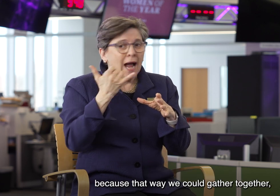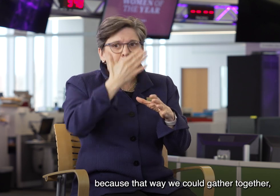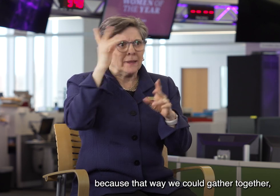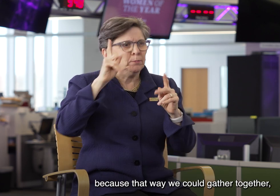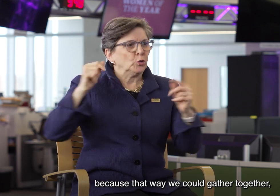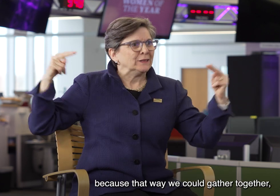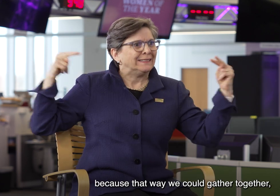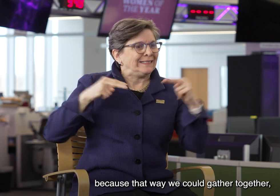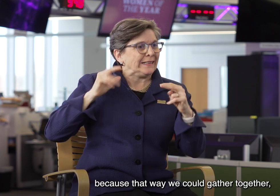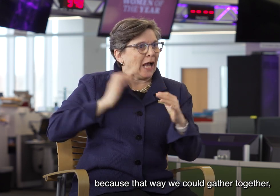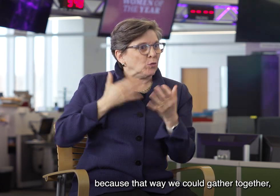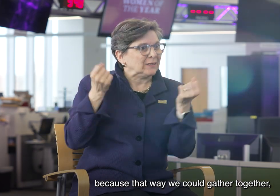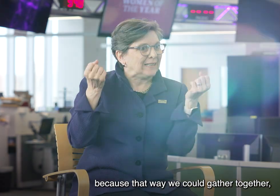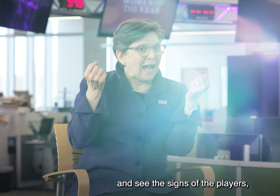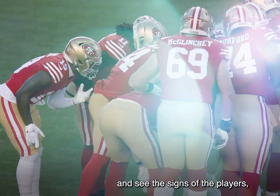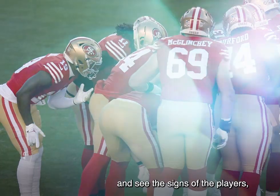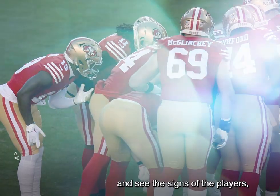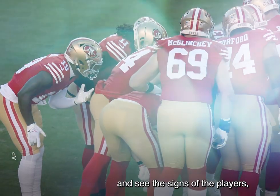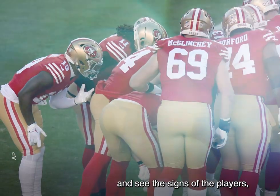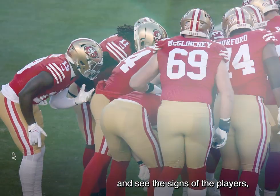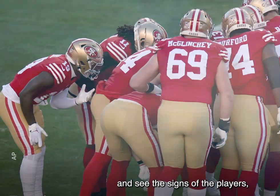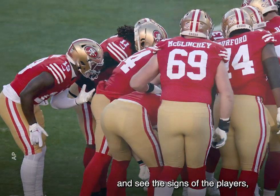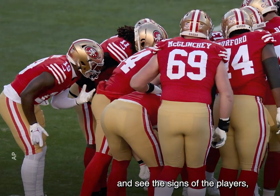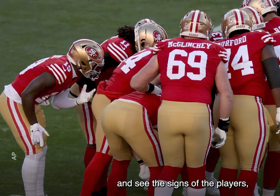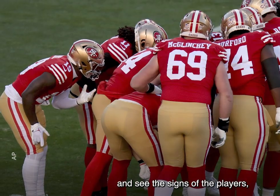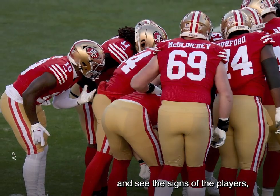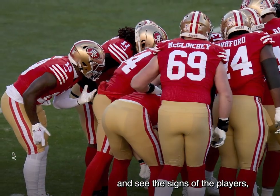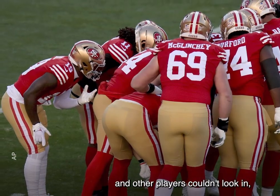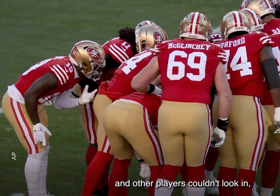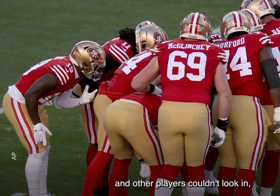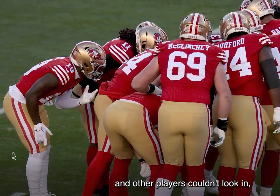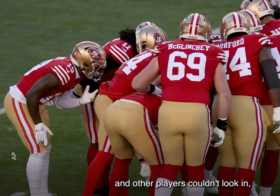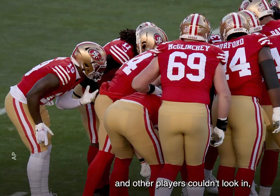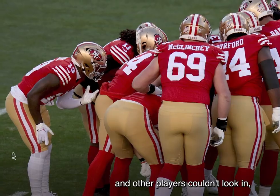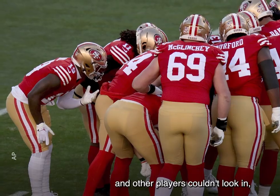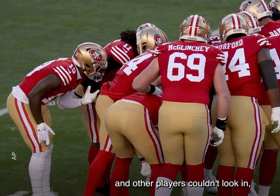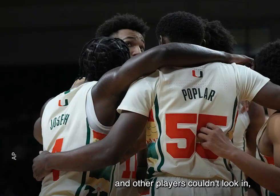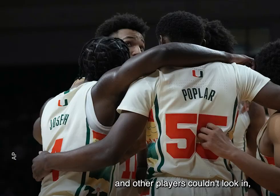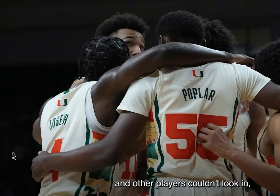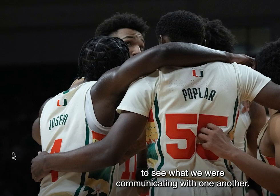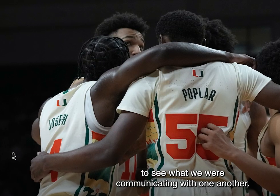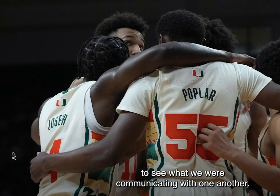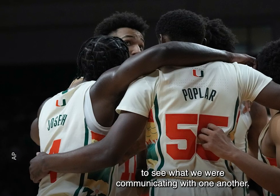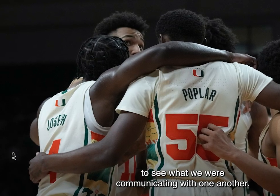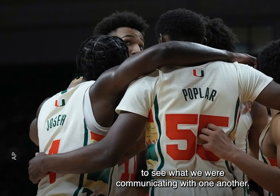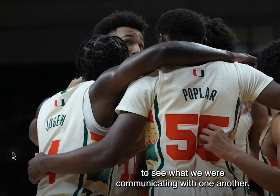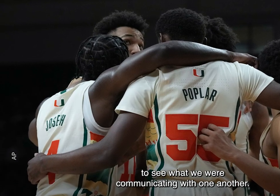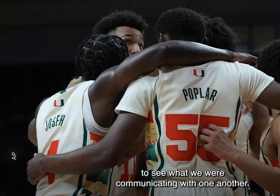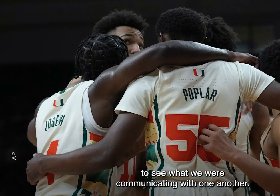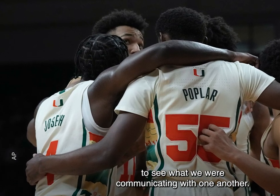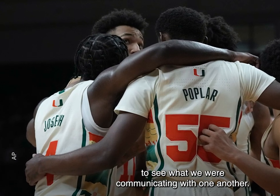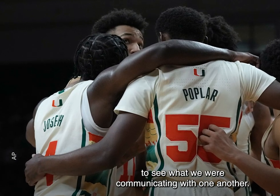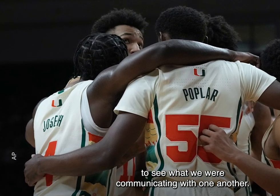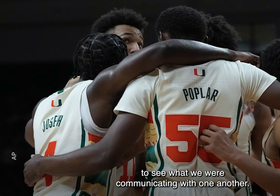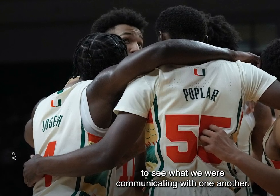that because that way we could gather together and see the signs of the players. And other players couldn't look in to see what we were communicating with one another.